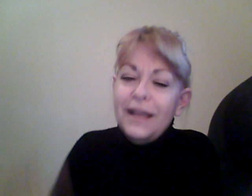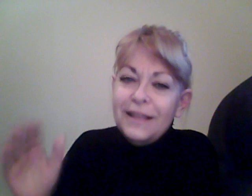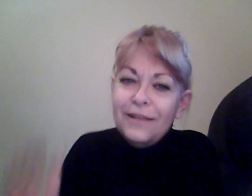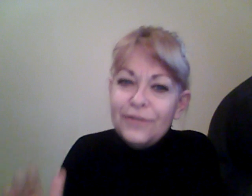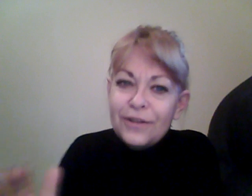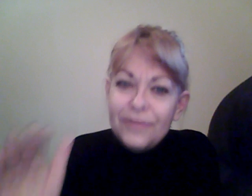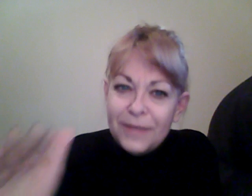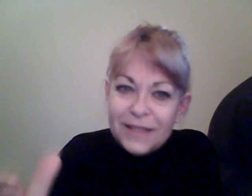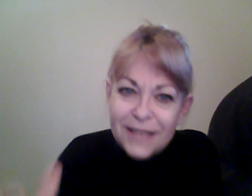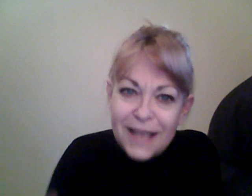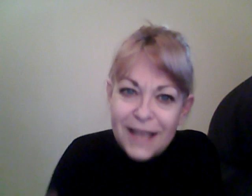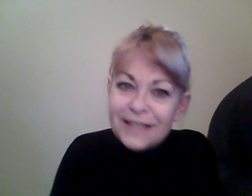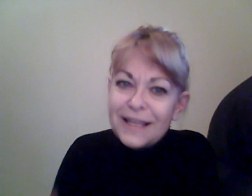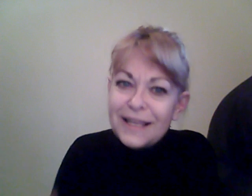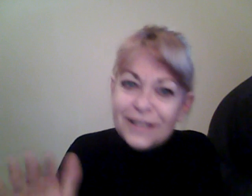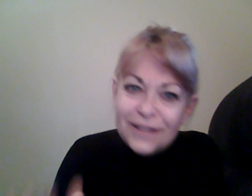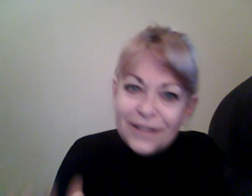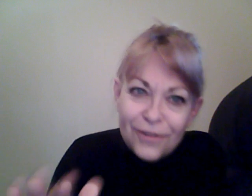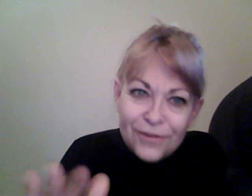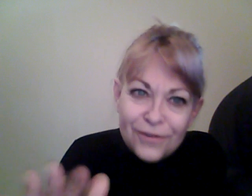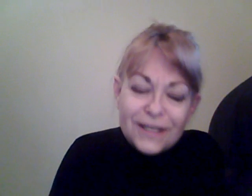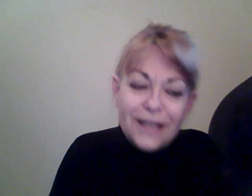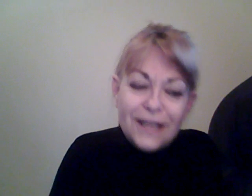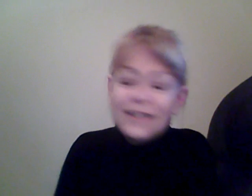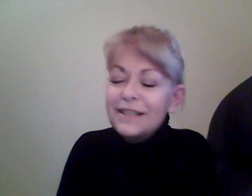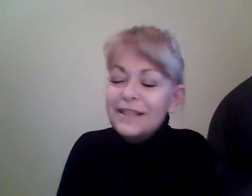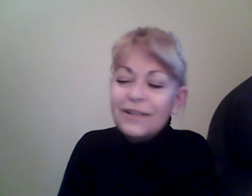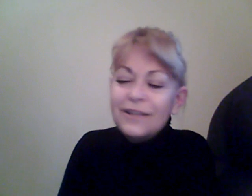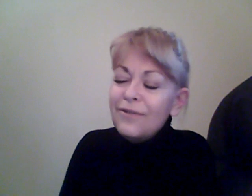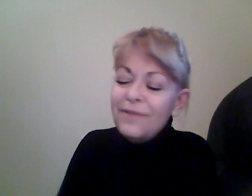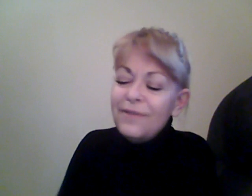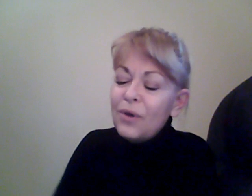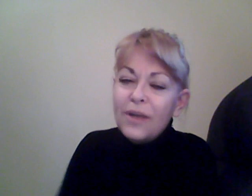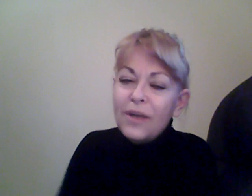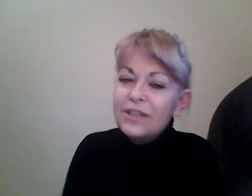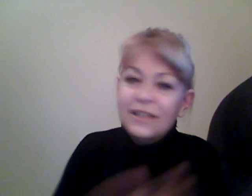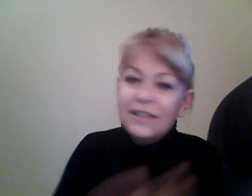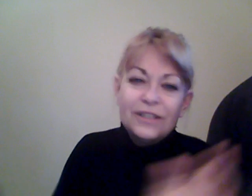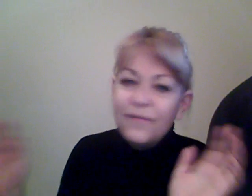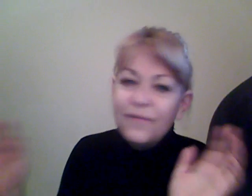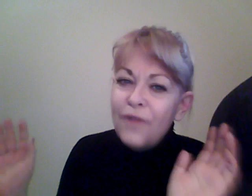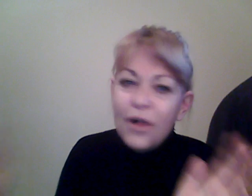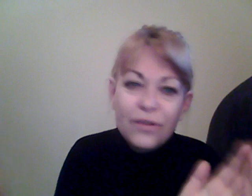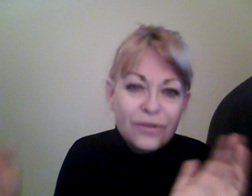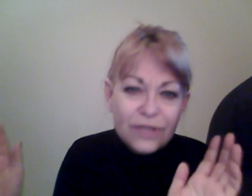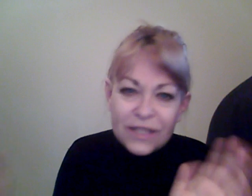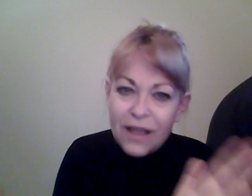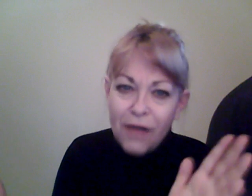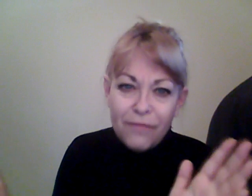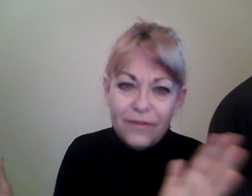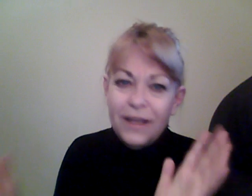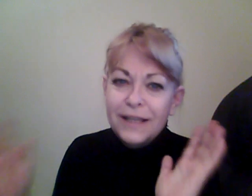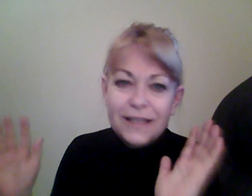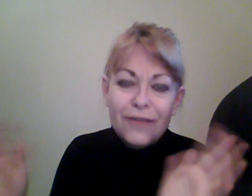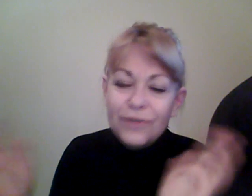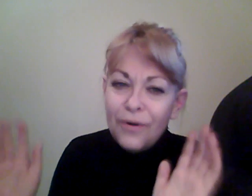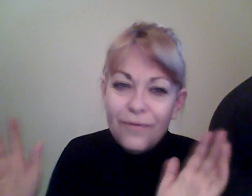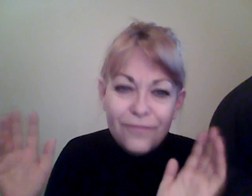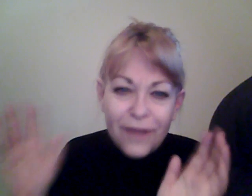And then there's gonna be the second stage and the third stage. And it's like, don't even question it. Just follow yourself down your own freaking